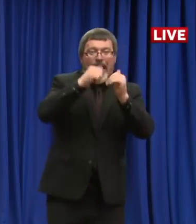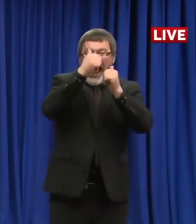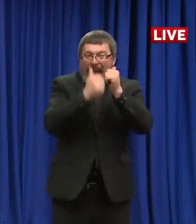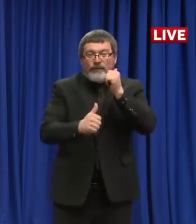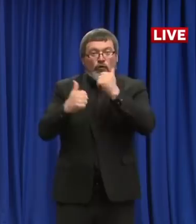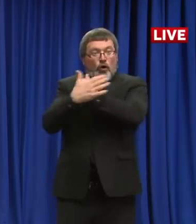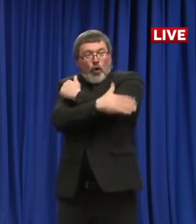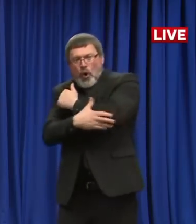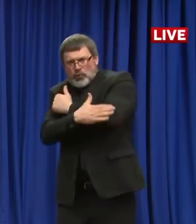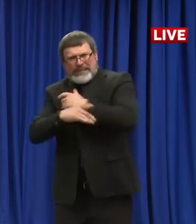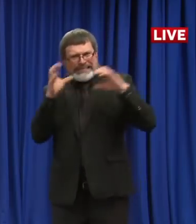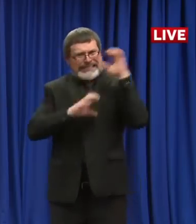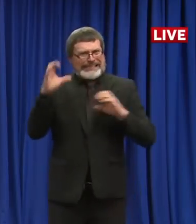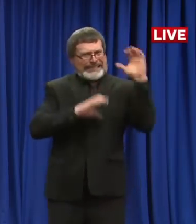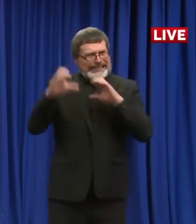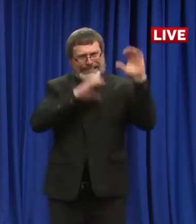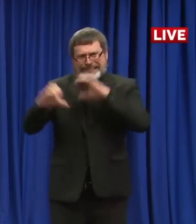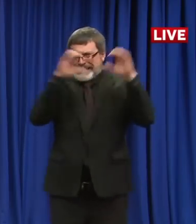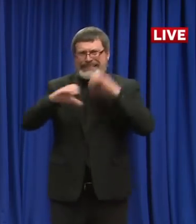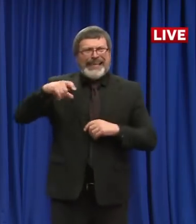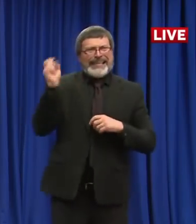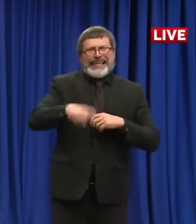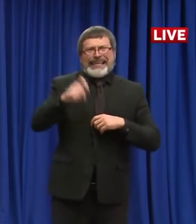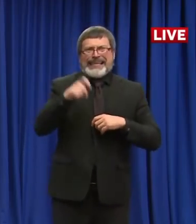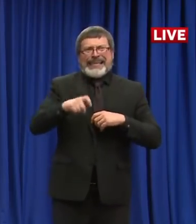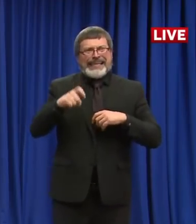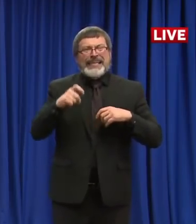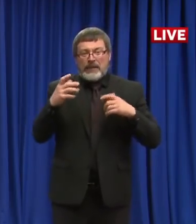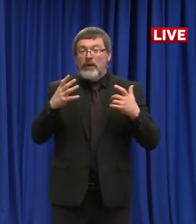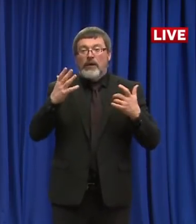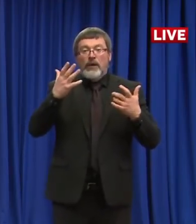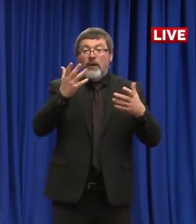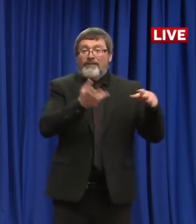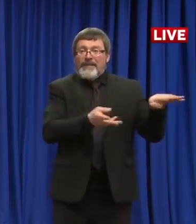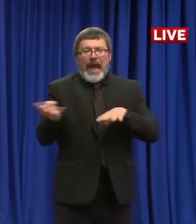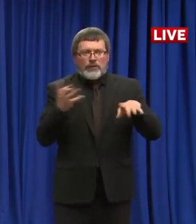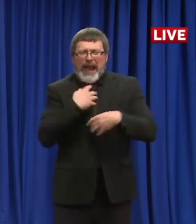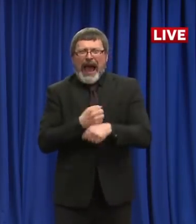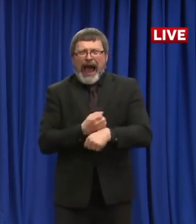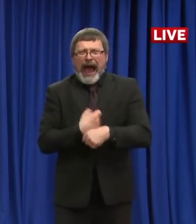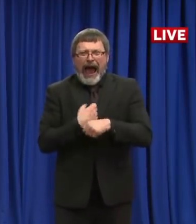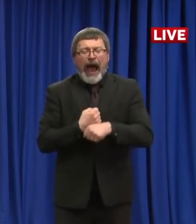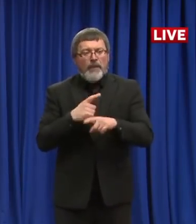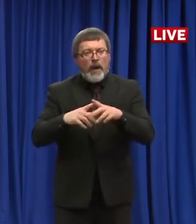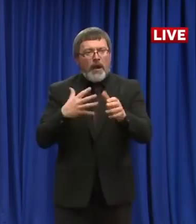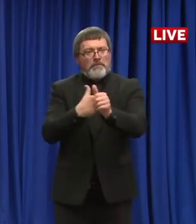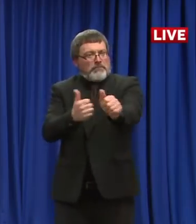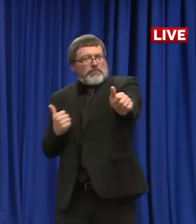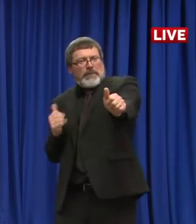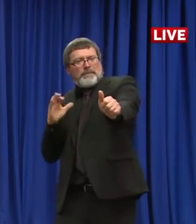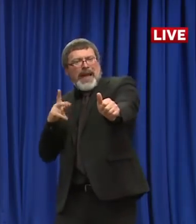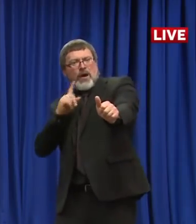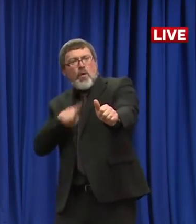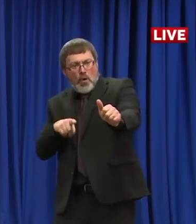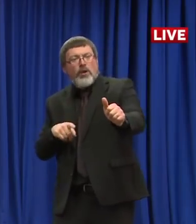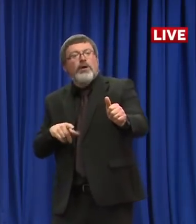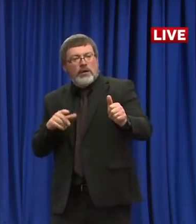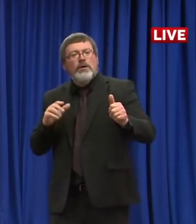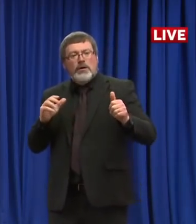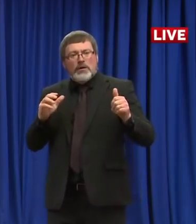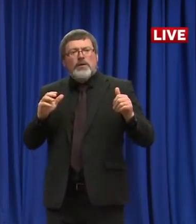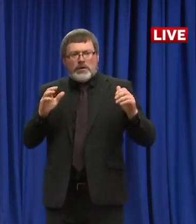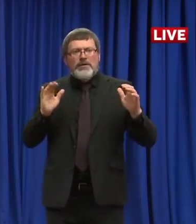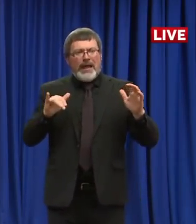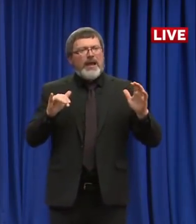waiting outside factory doors with suitcases of cash. We've seen photos of it. It's unbelievable, right? And if you don't take a deal when it is offered,